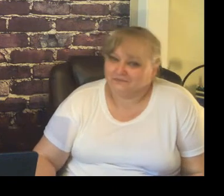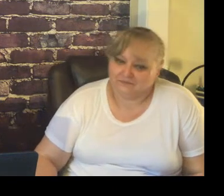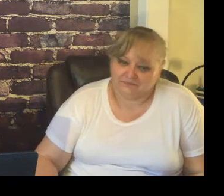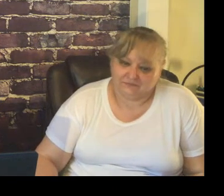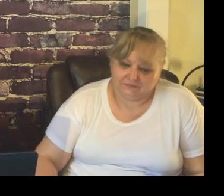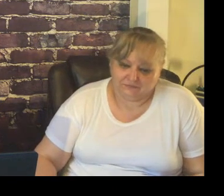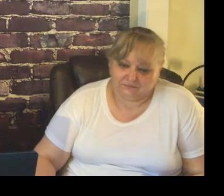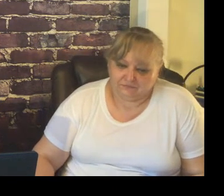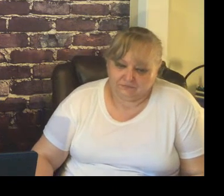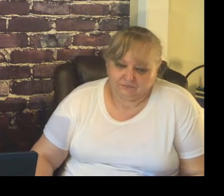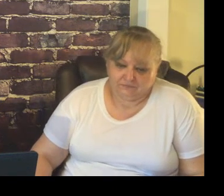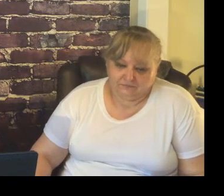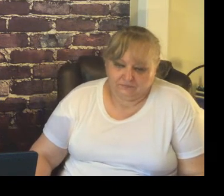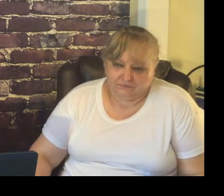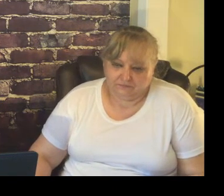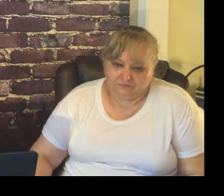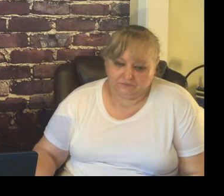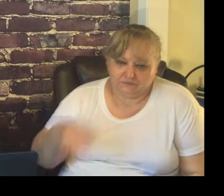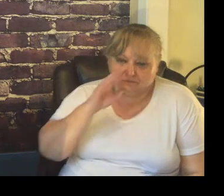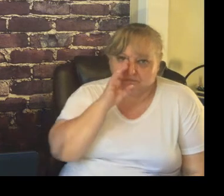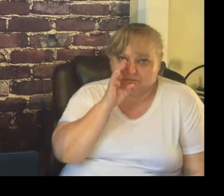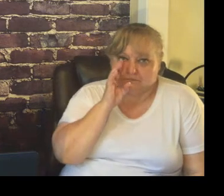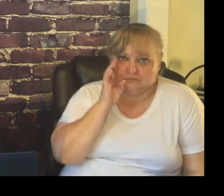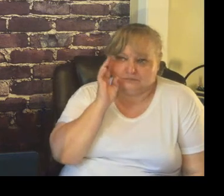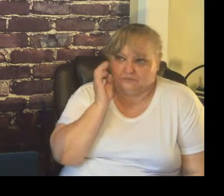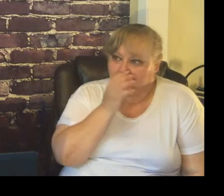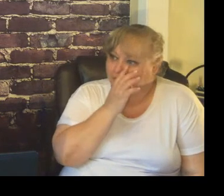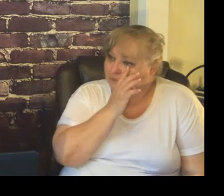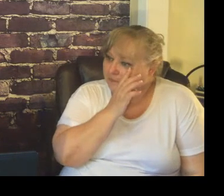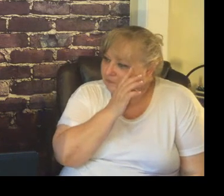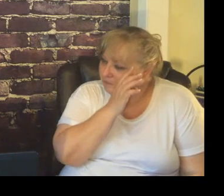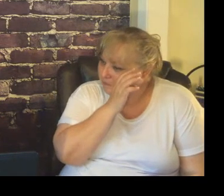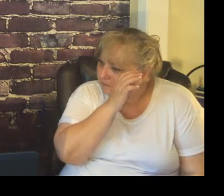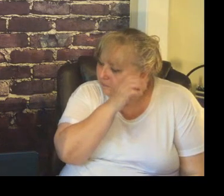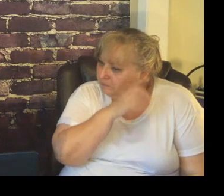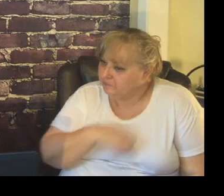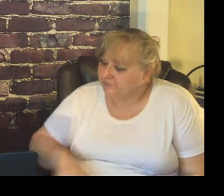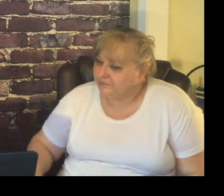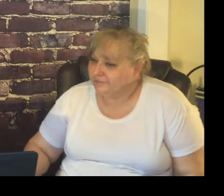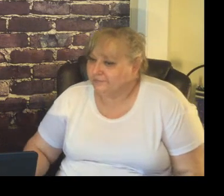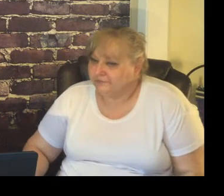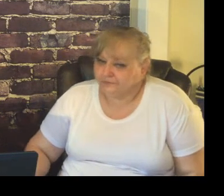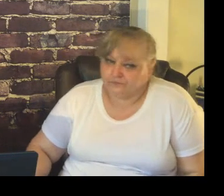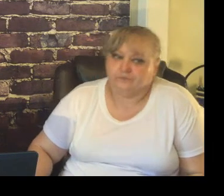here to talk to you again about something that is another hot topic in